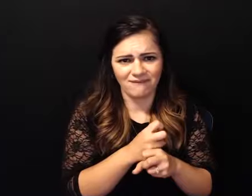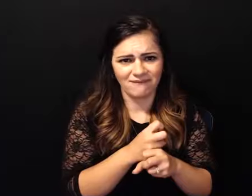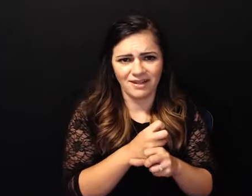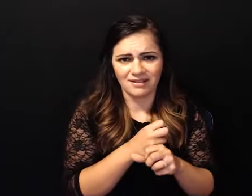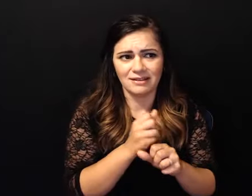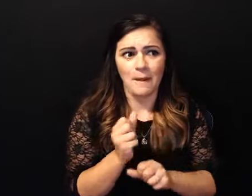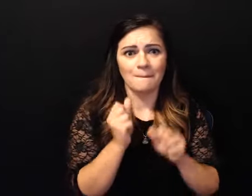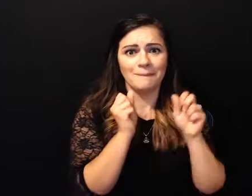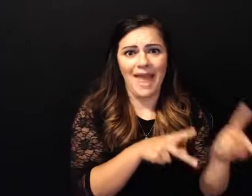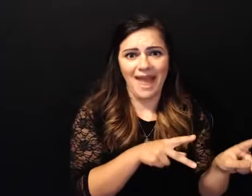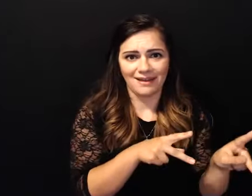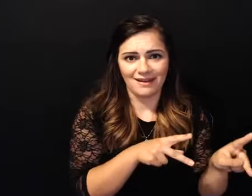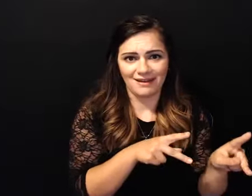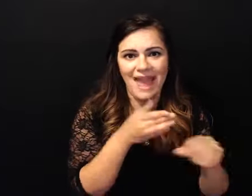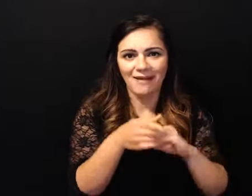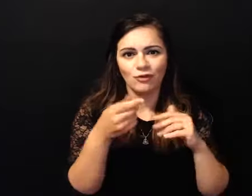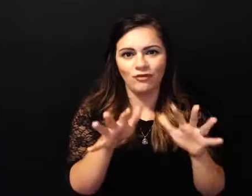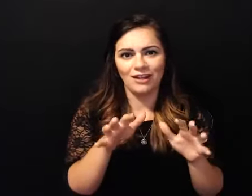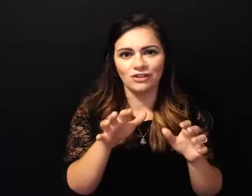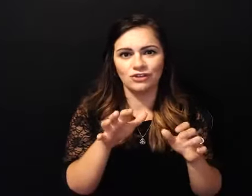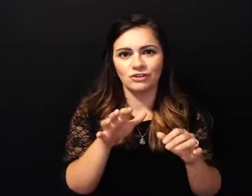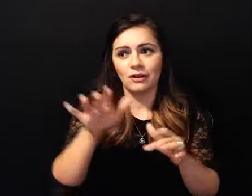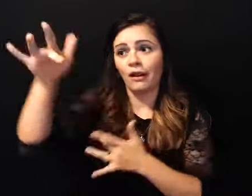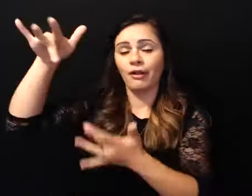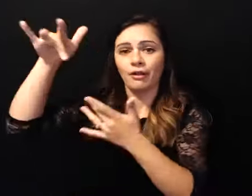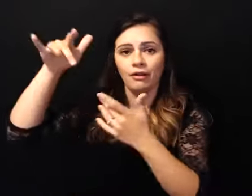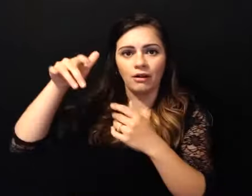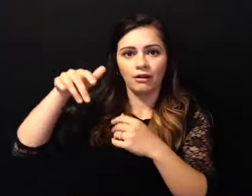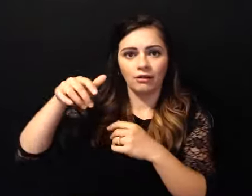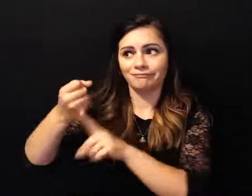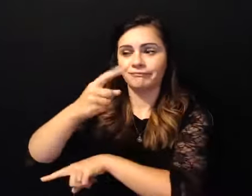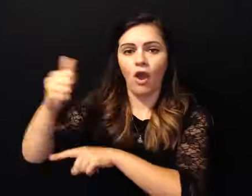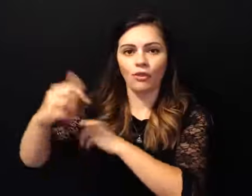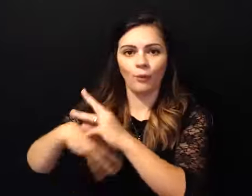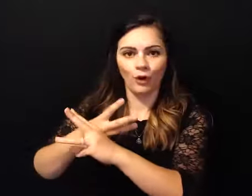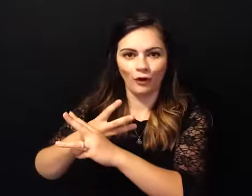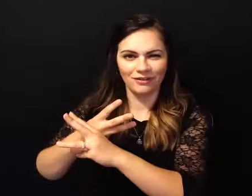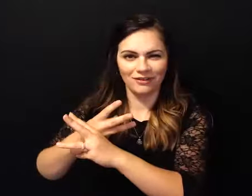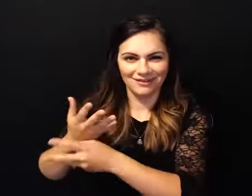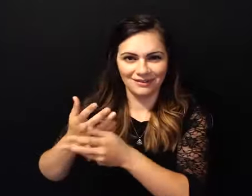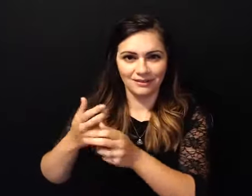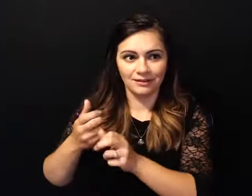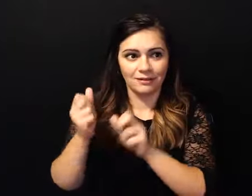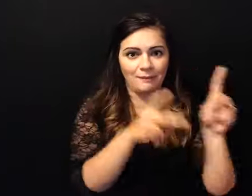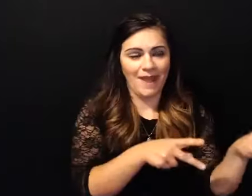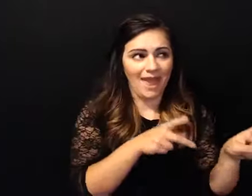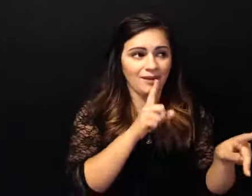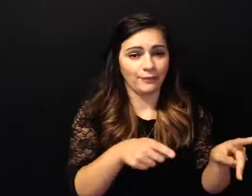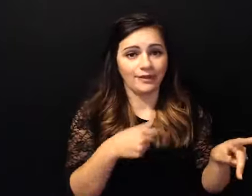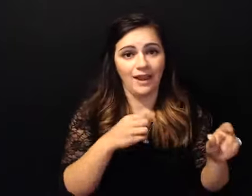and uh to it's a big shout out to my way didn't work you know um so i walked into alcoholics anonymous i walked into 405 oak street